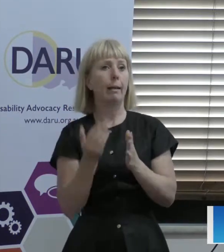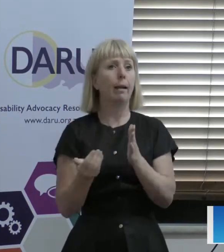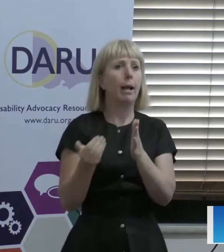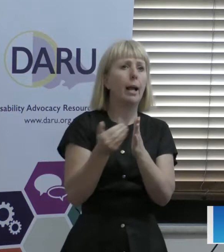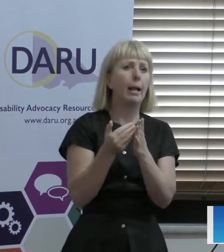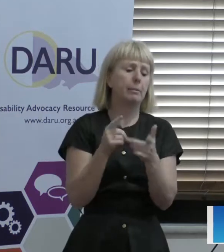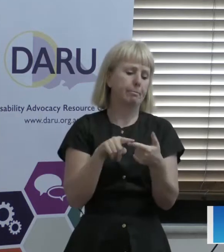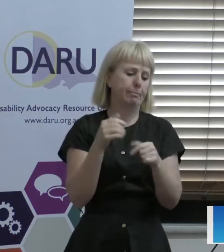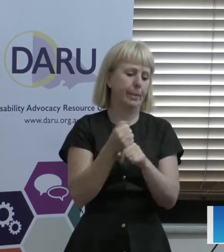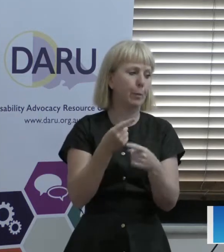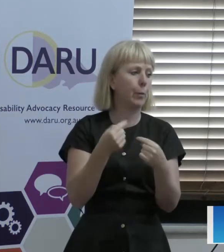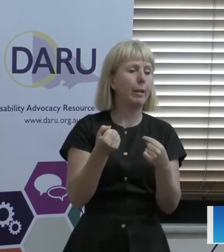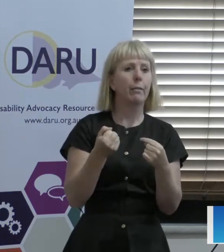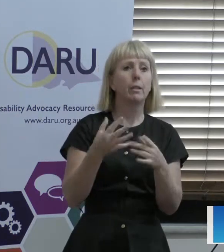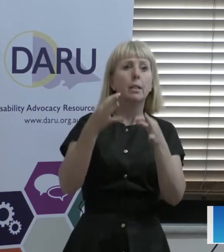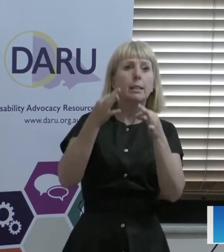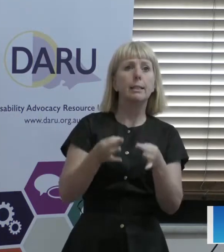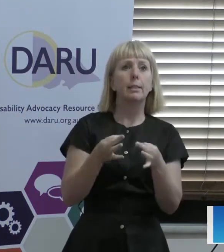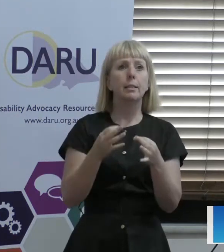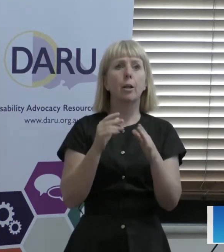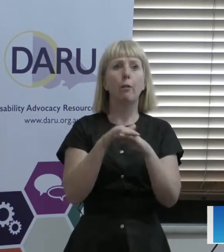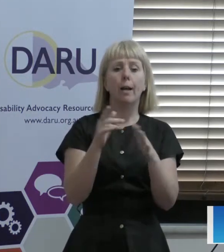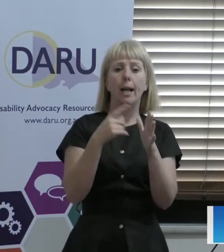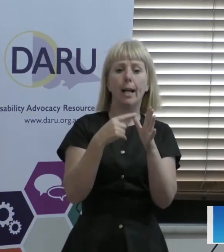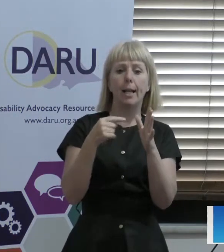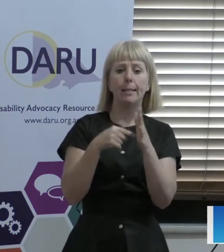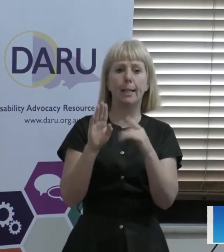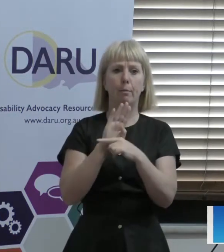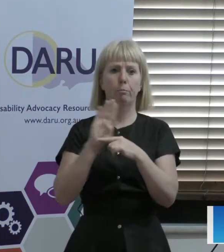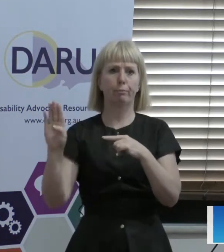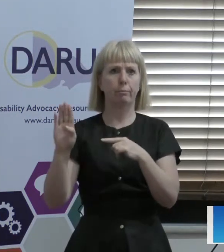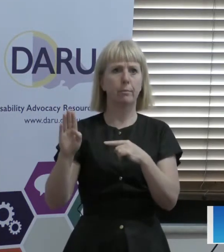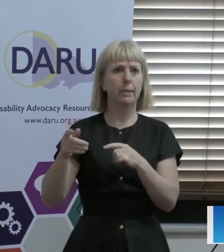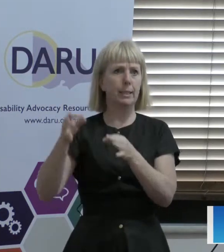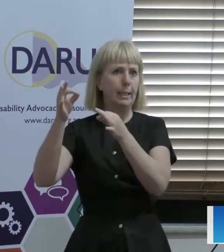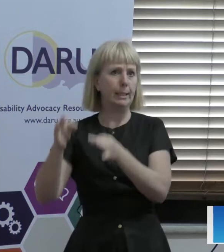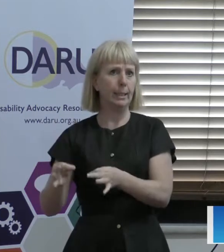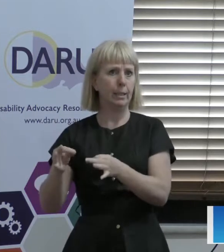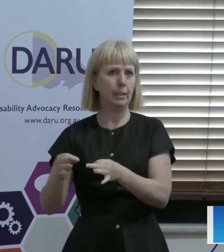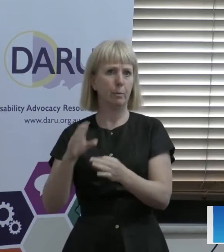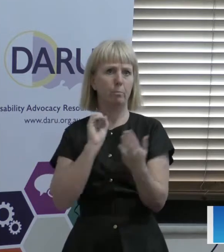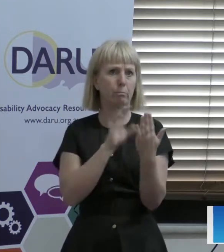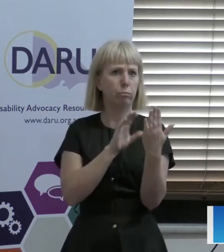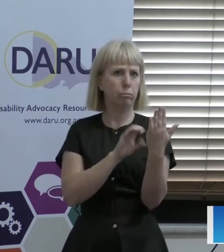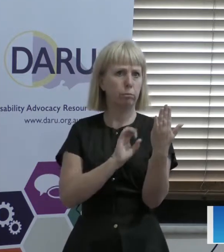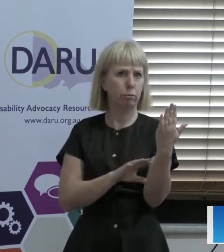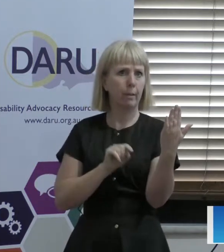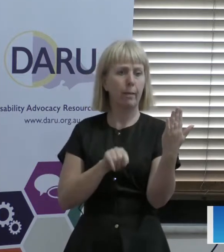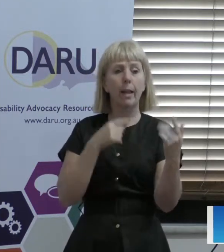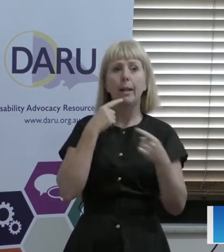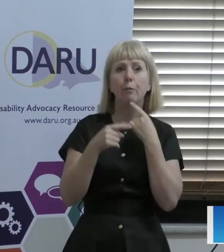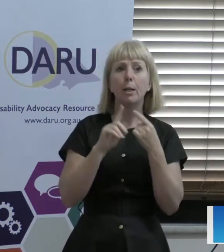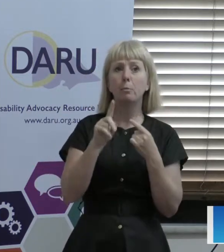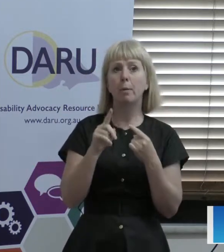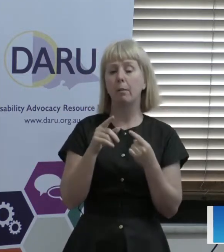things like the decisions about the AAT, NDIS AAT decisions. But there's potentially other things that we could be adding